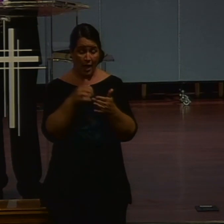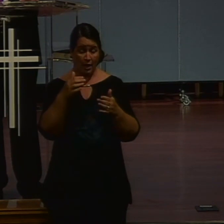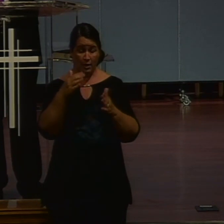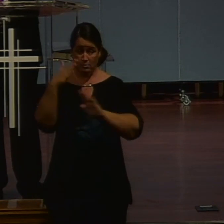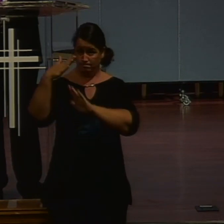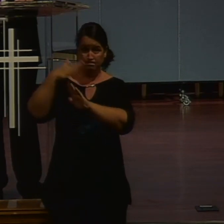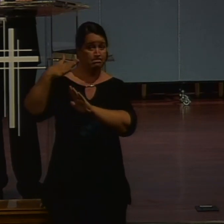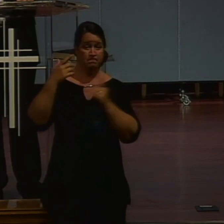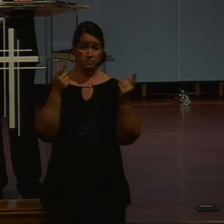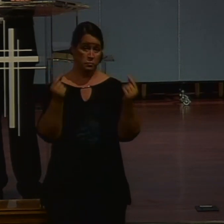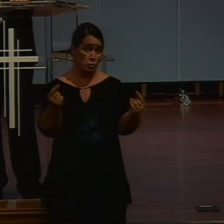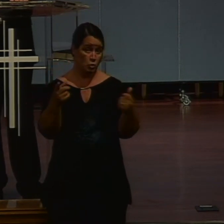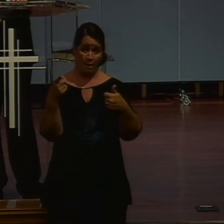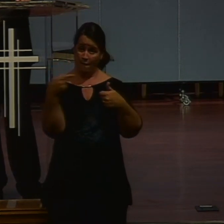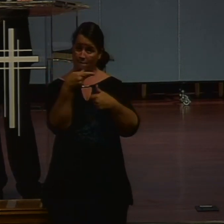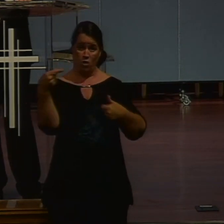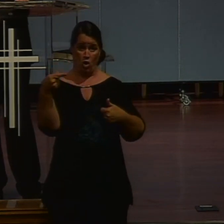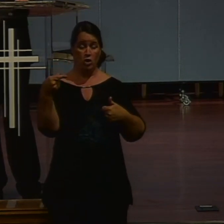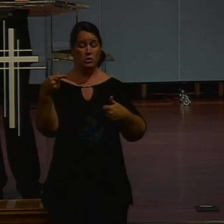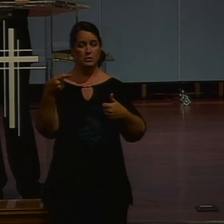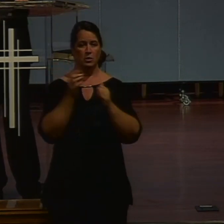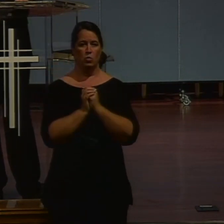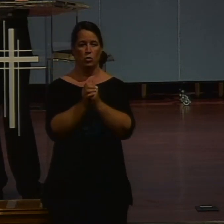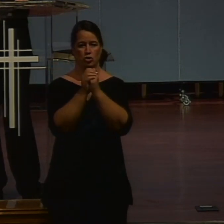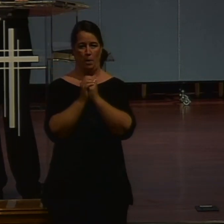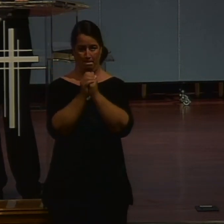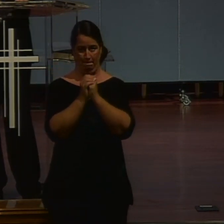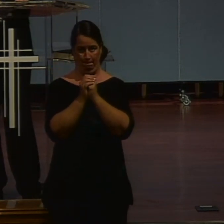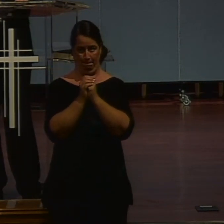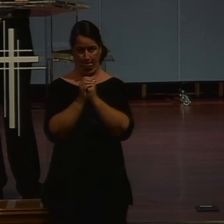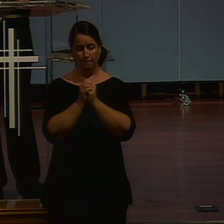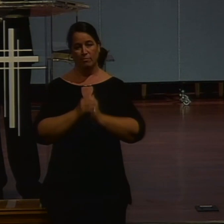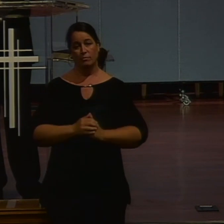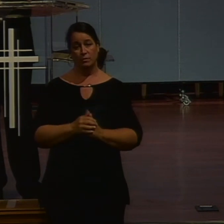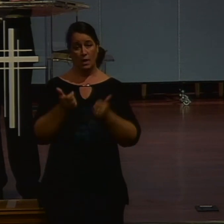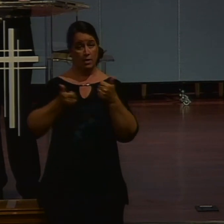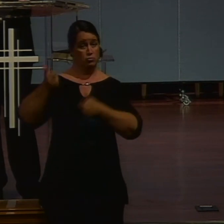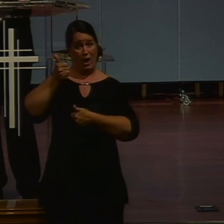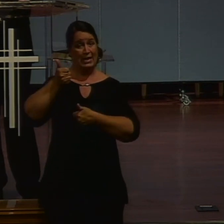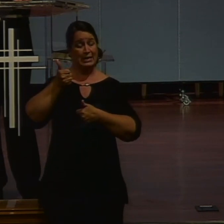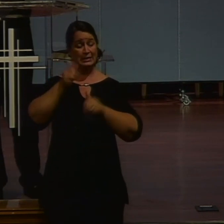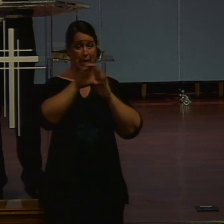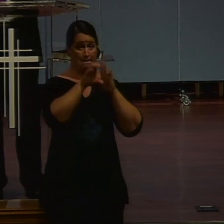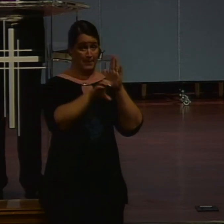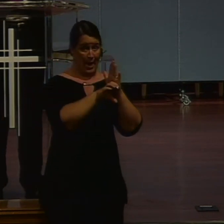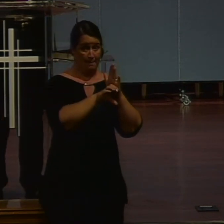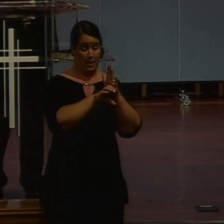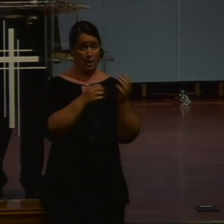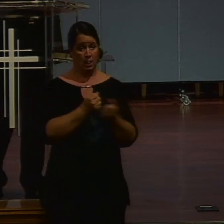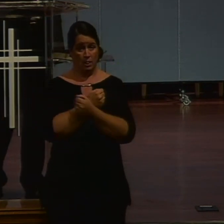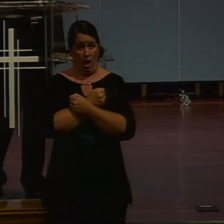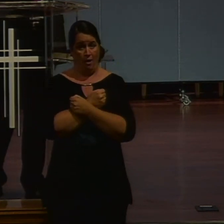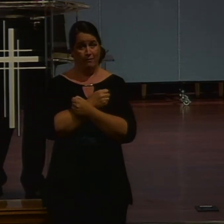different way. Of saying it. But it is the same thing. When Jesus asks. What is the greatest commandment. Of all. You shall love the Lord. Your God. With all your heart. Soul. Mind. strength. That is the first.